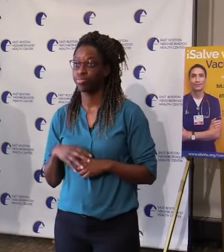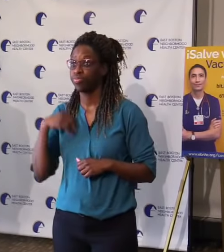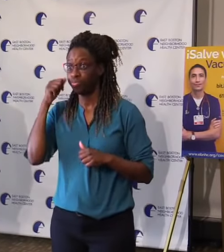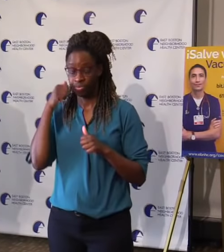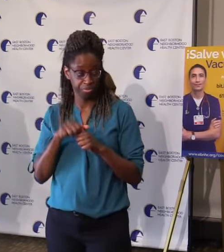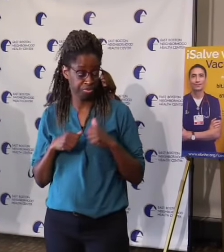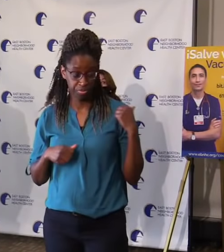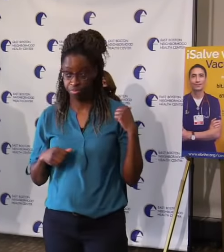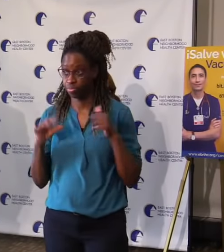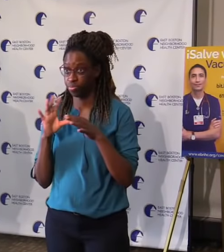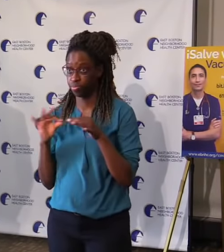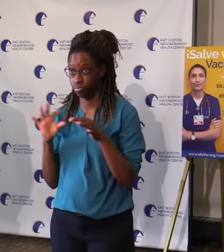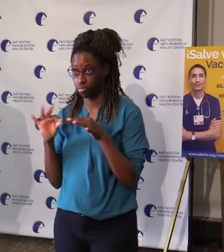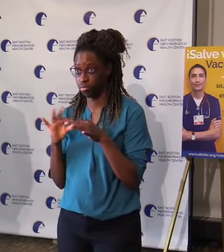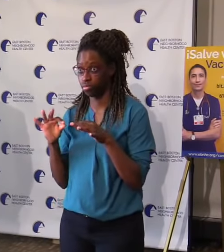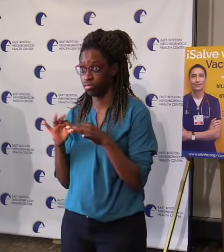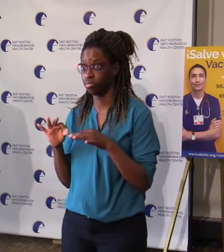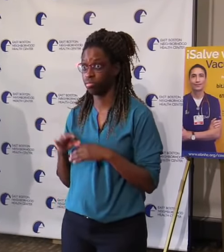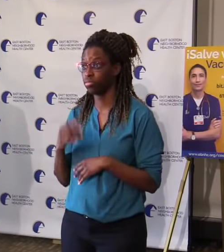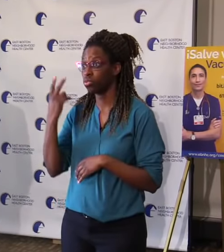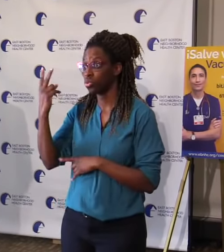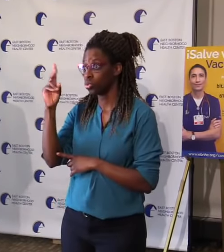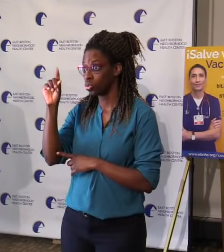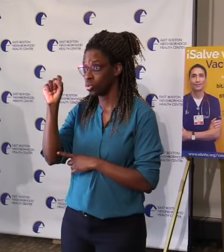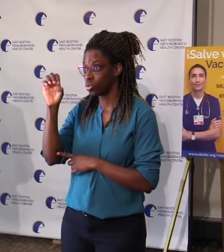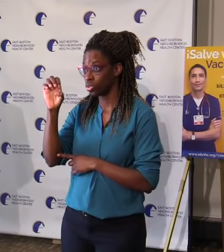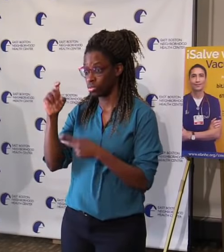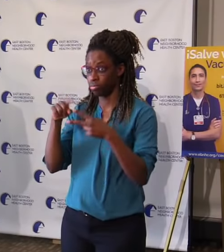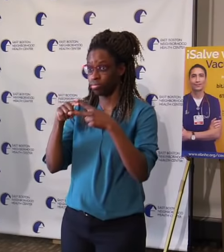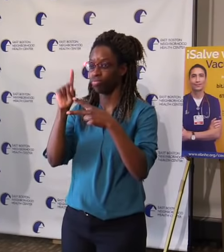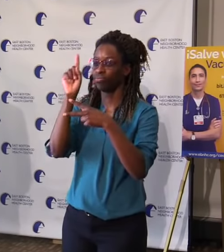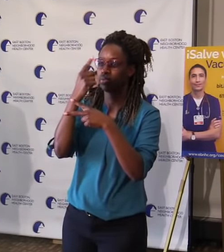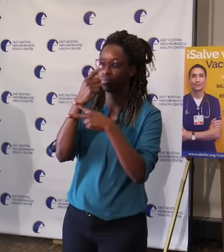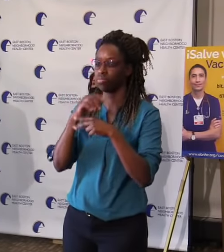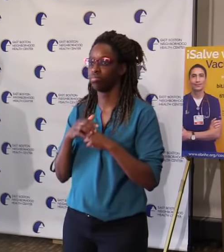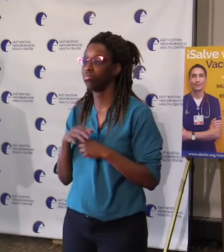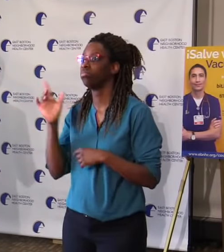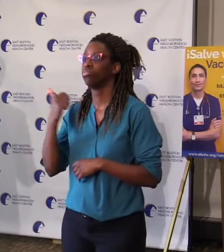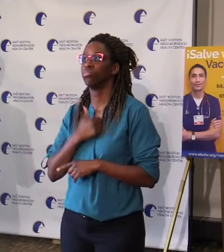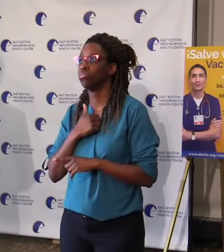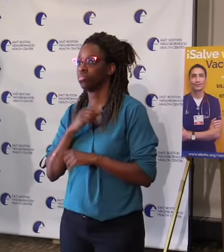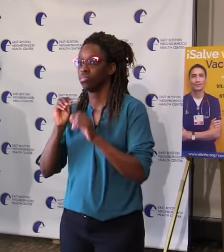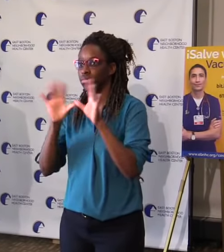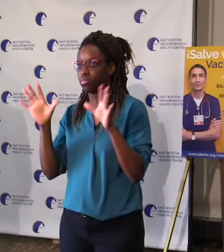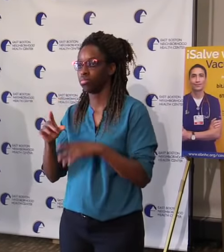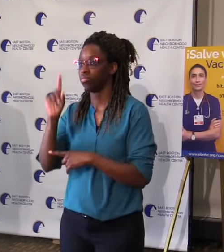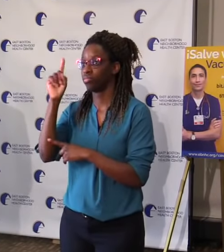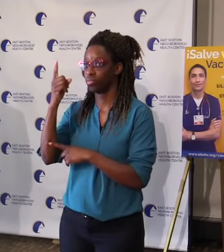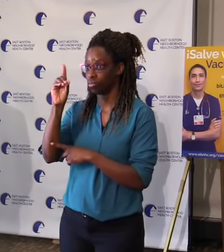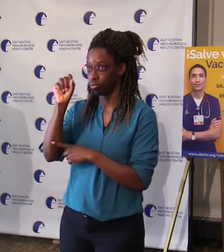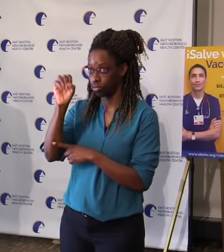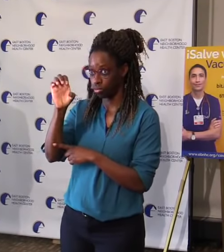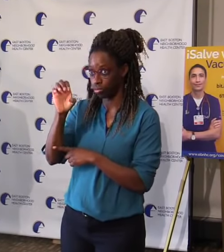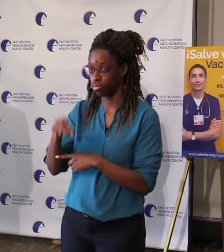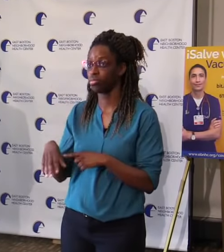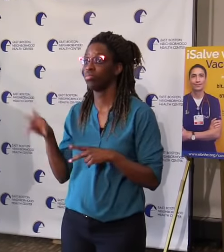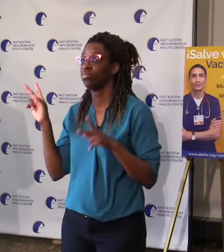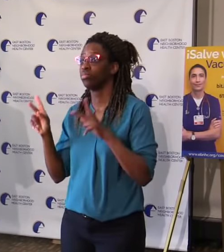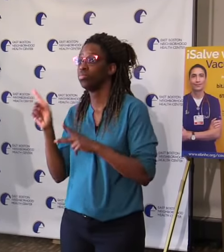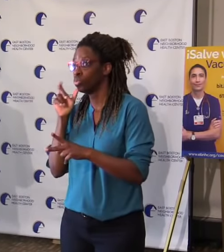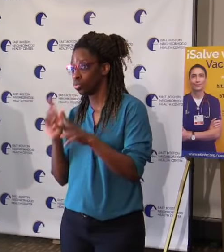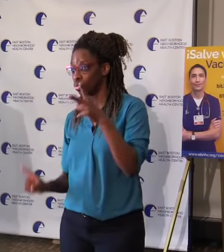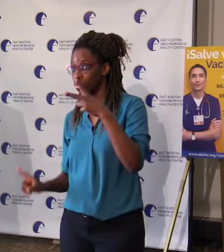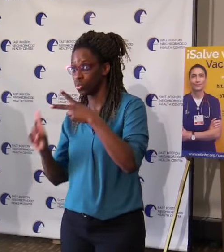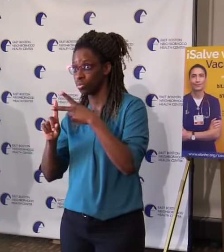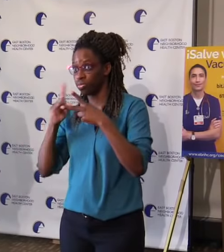two doses, they had one dose left, two people scheduled to come. So they called one of the people and said, would you be willing to come in tomorrow morning? And